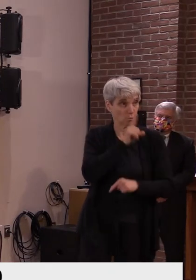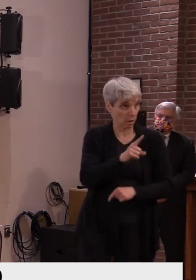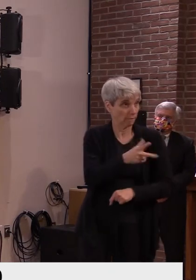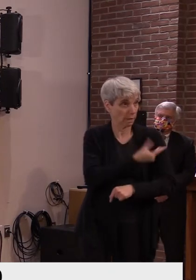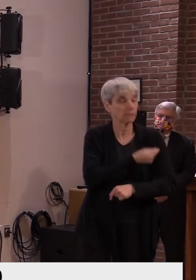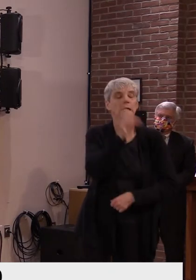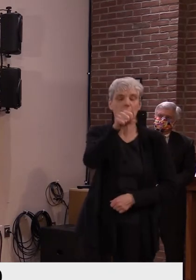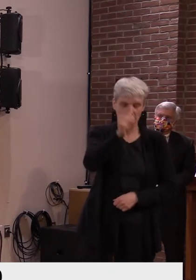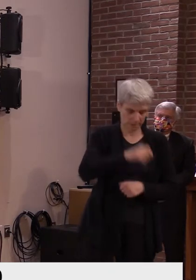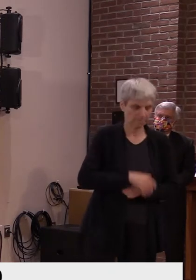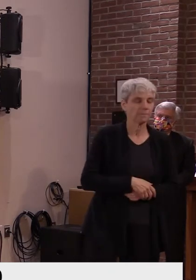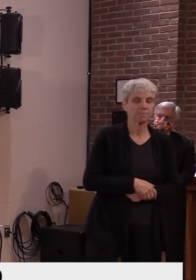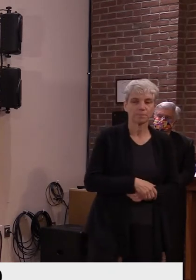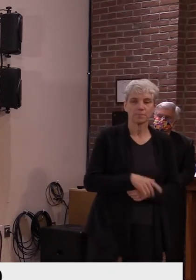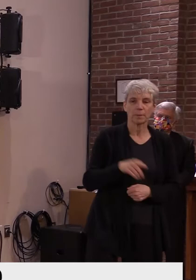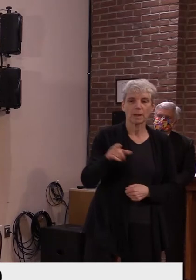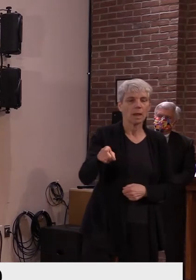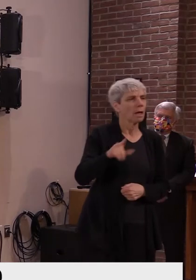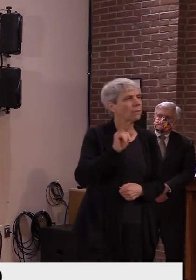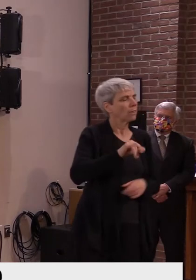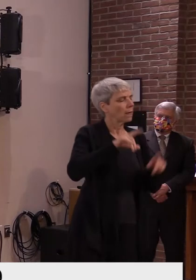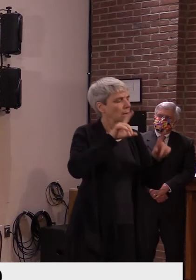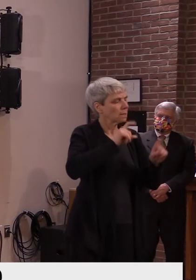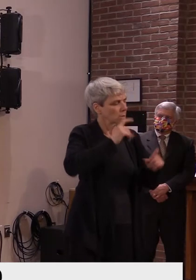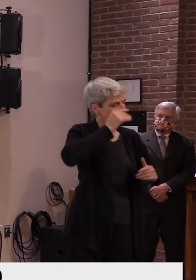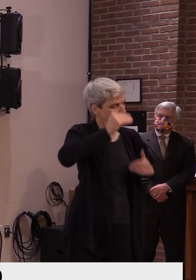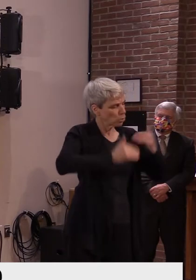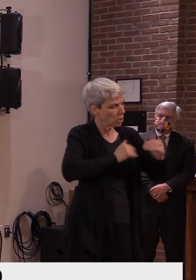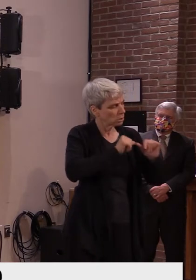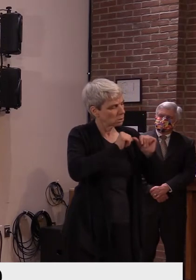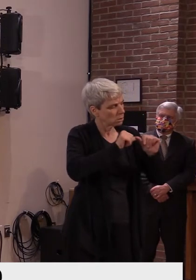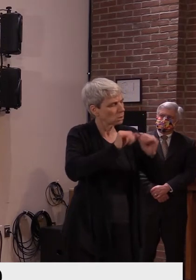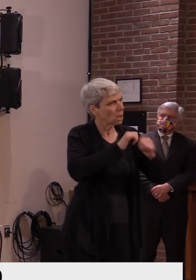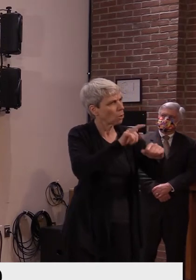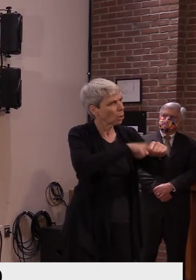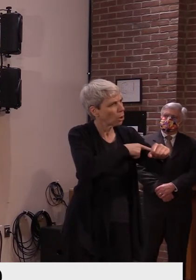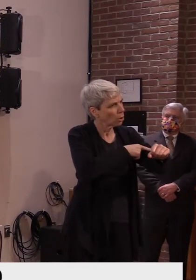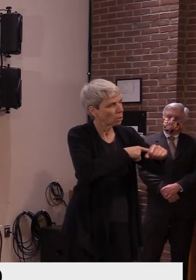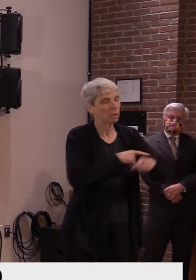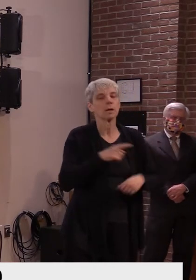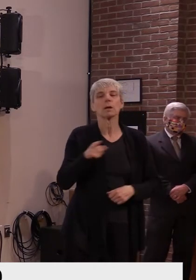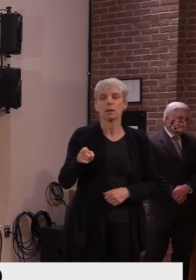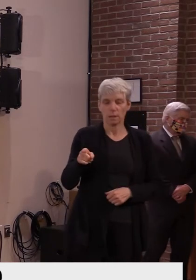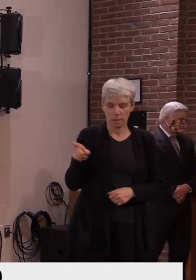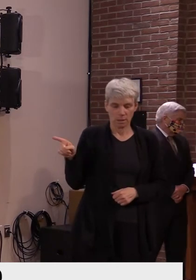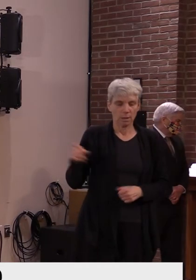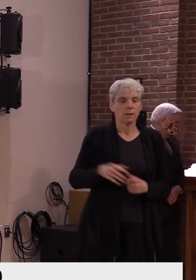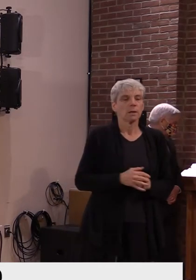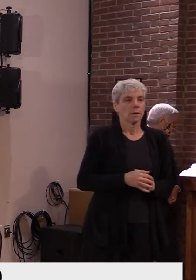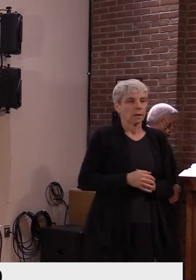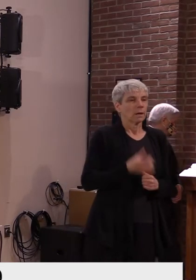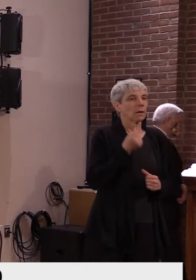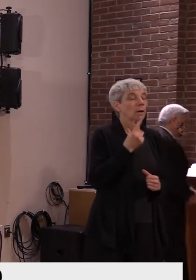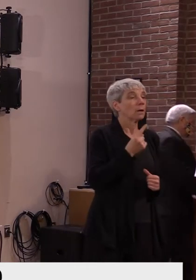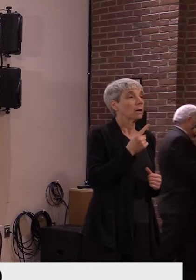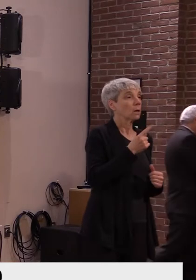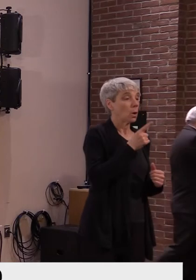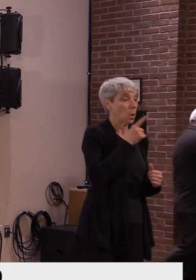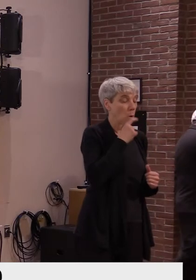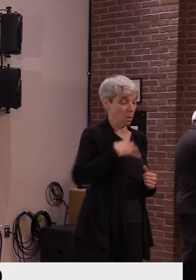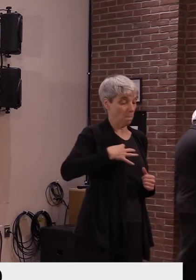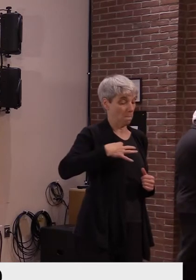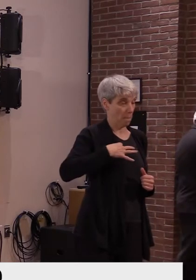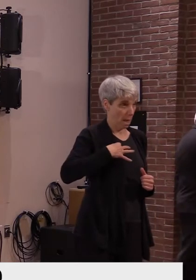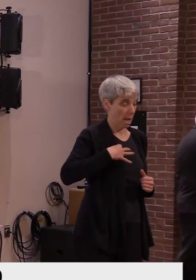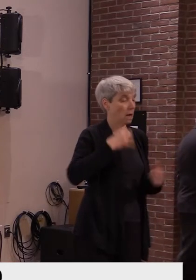yeah, the, the duration as it stands right now is that the, those that are in enrolled in the